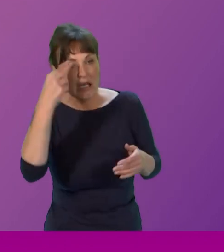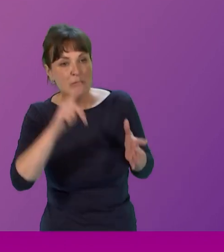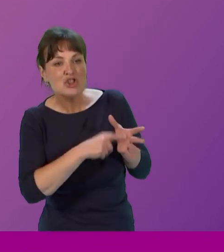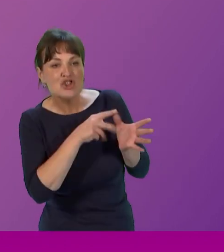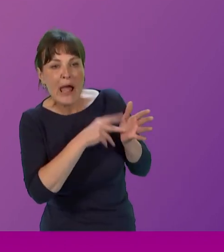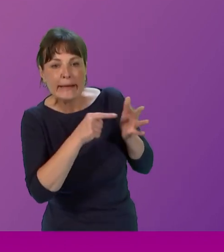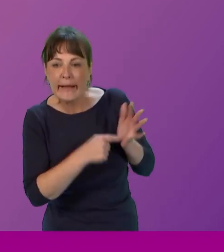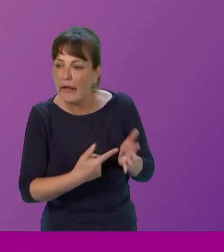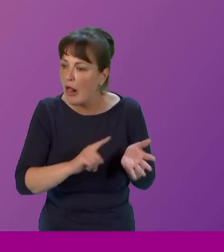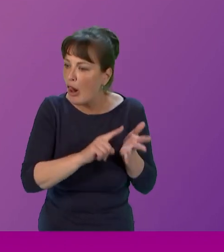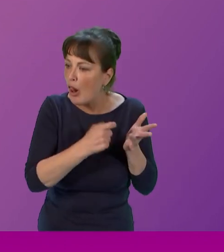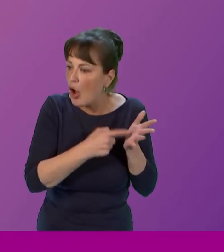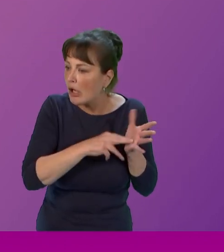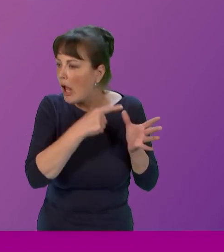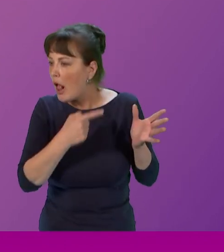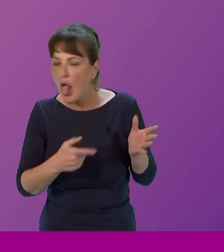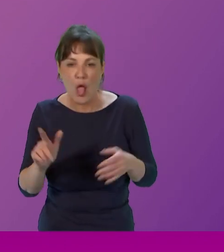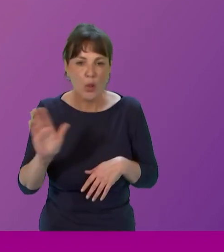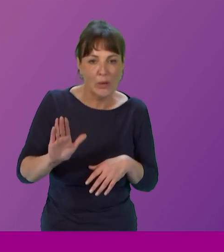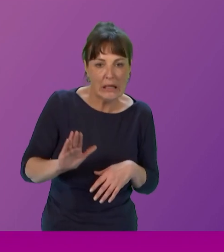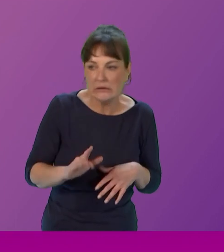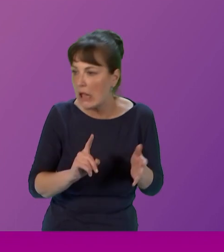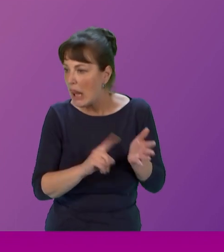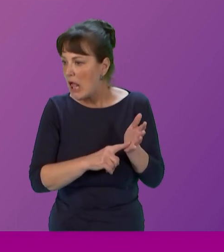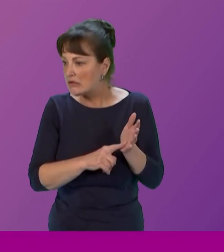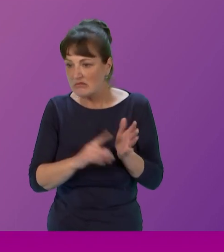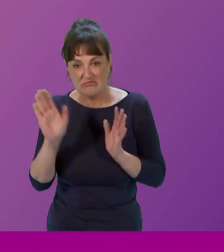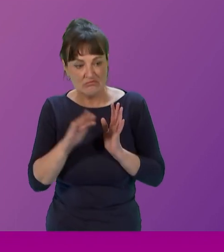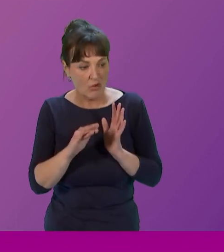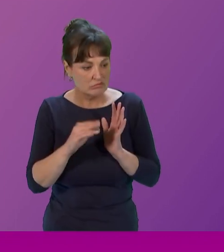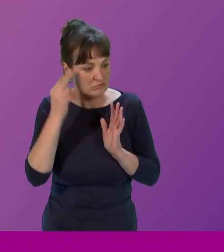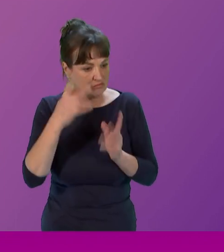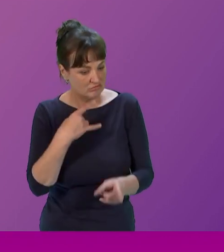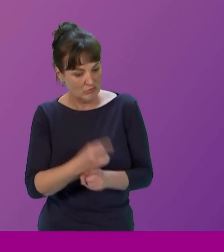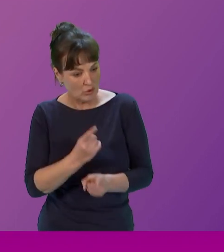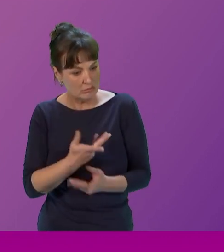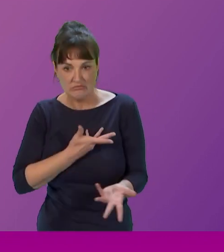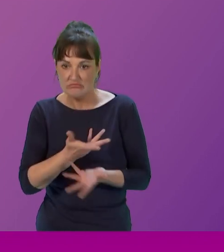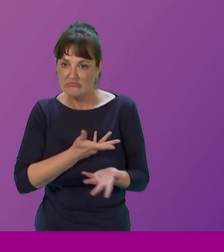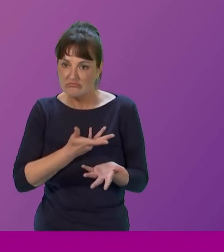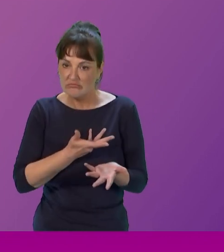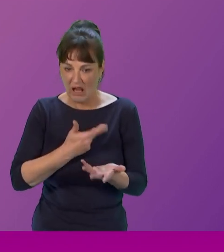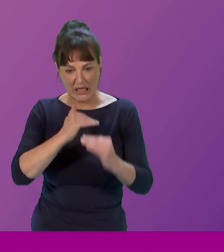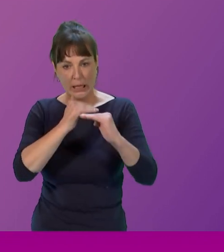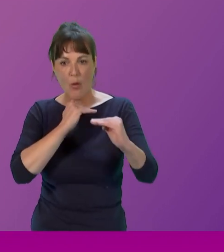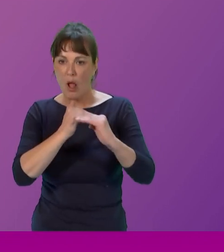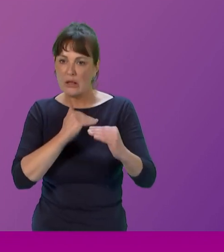Leslie. And they all talk to me just like that. And one night, um, cancer's